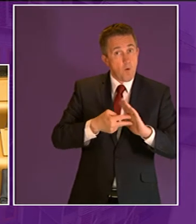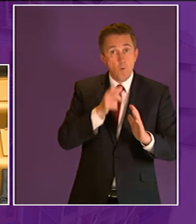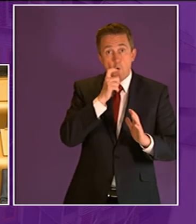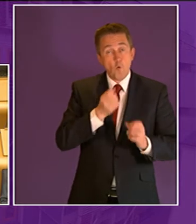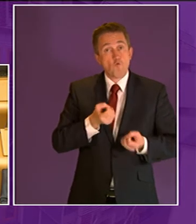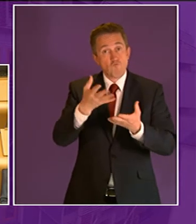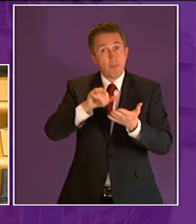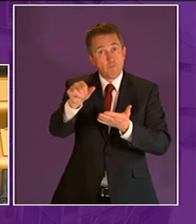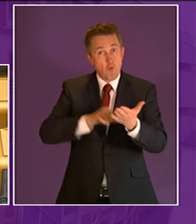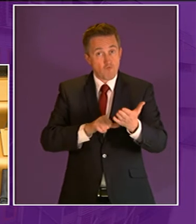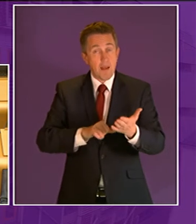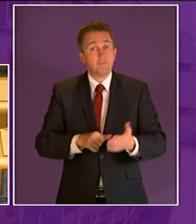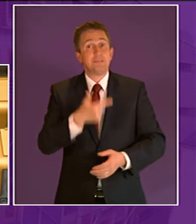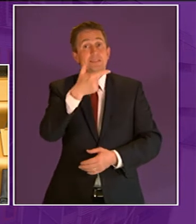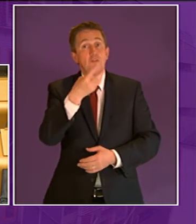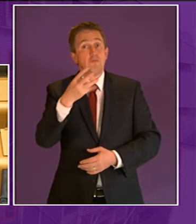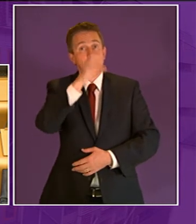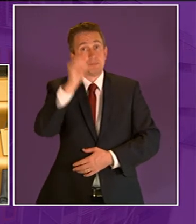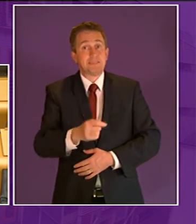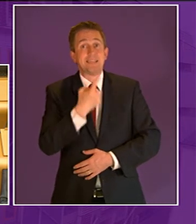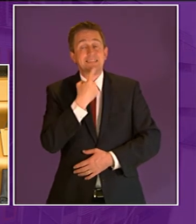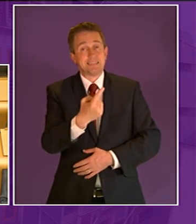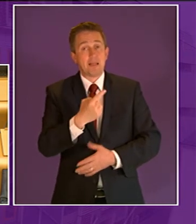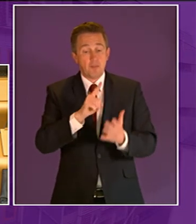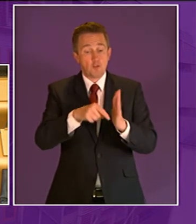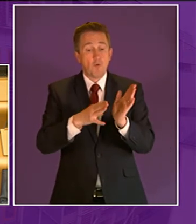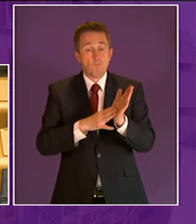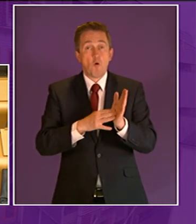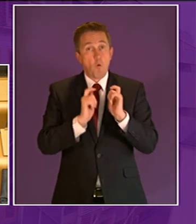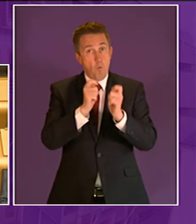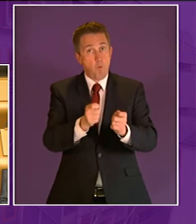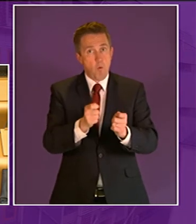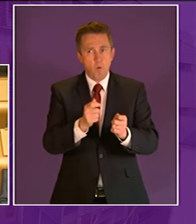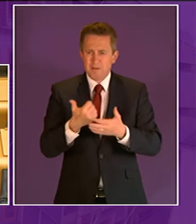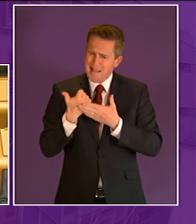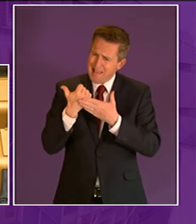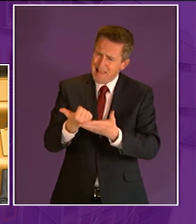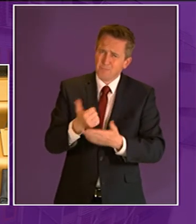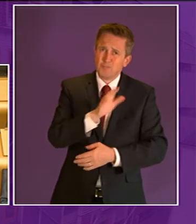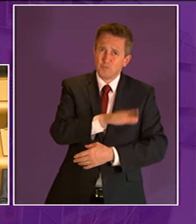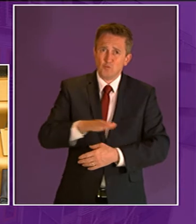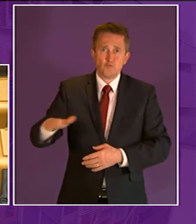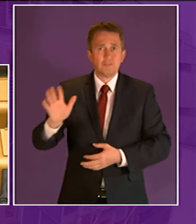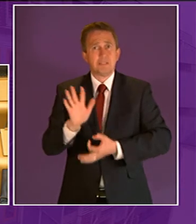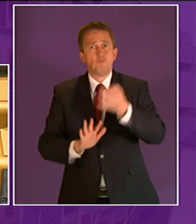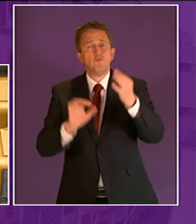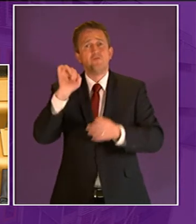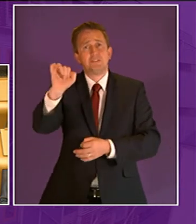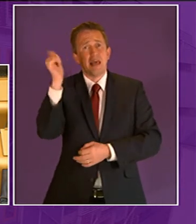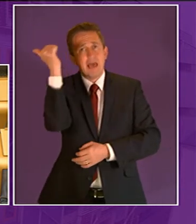agreed that the john muir award helps the people we work with improve attainment the survey